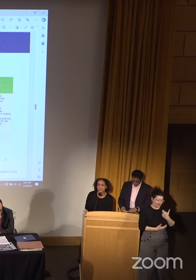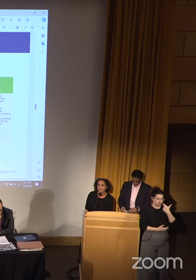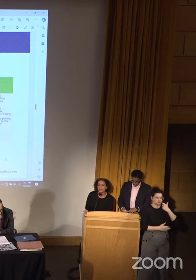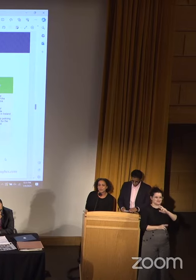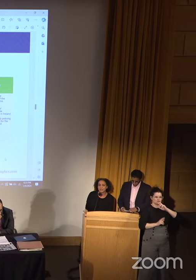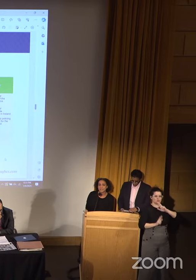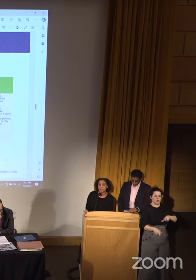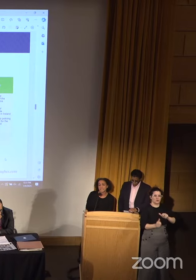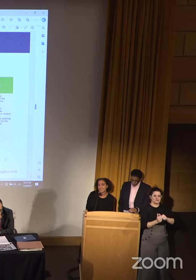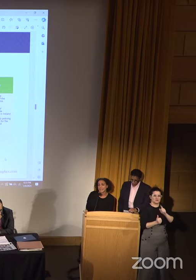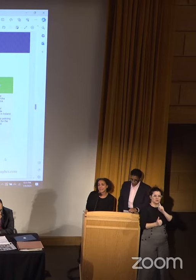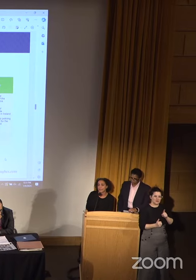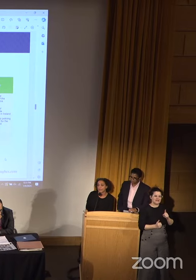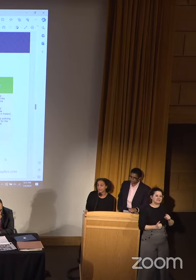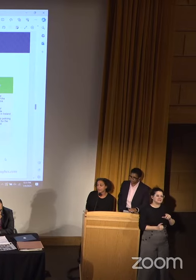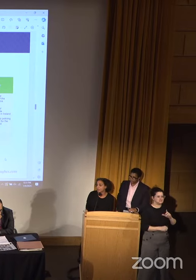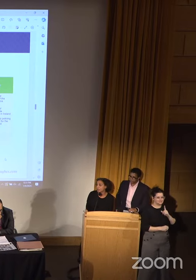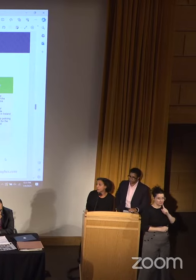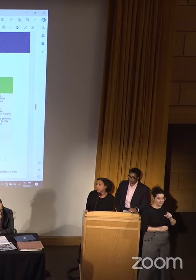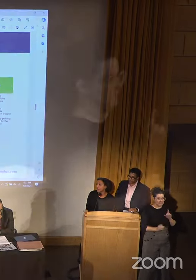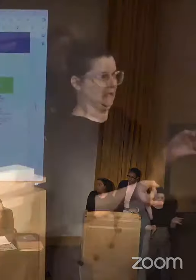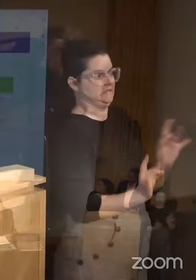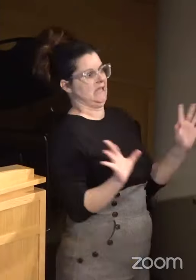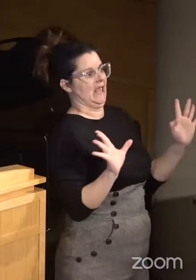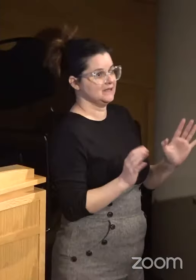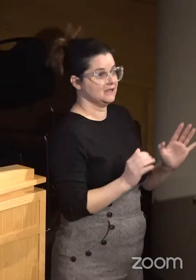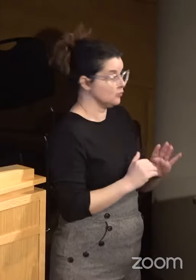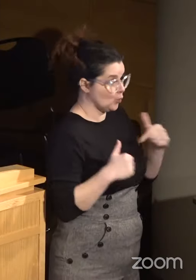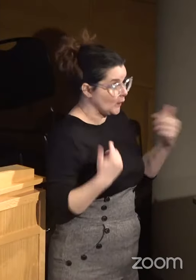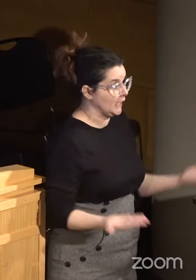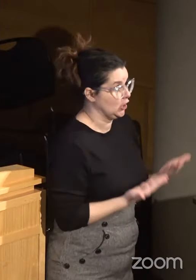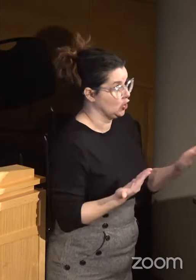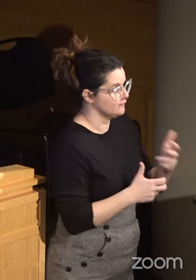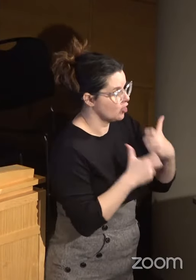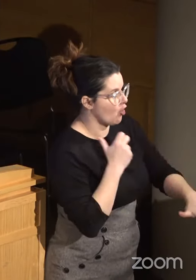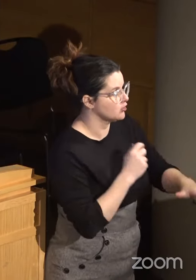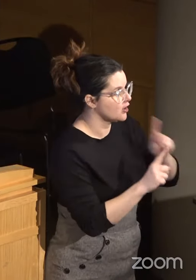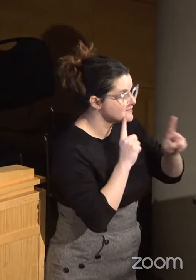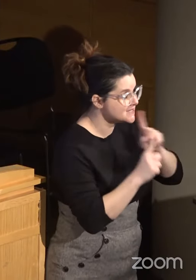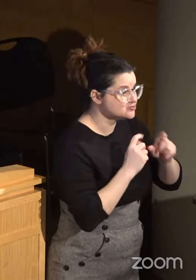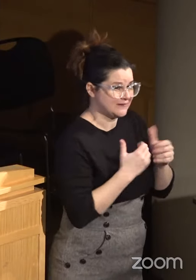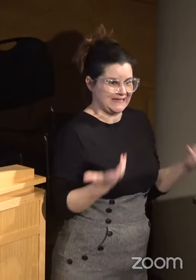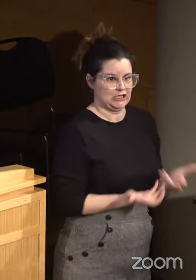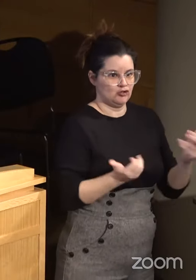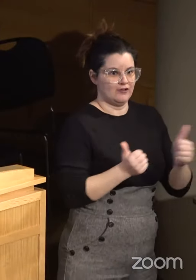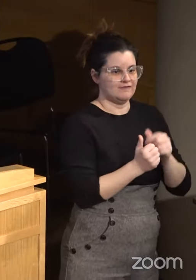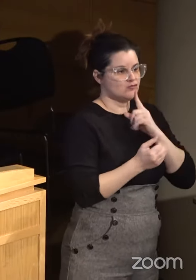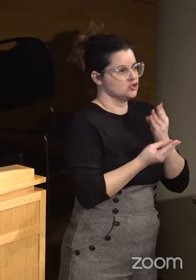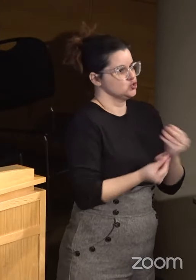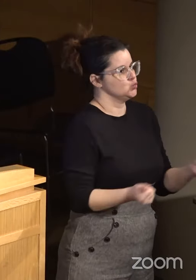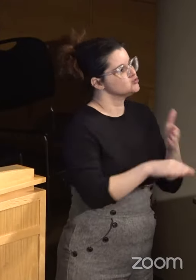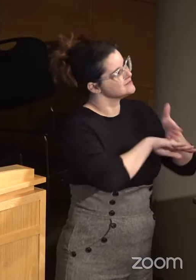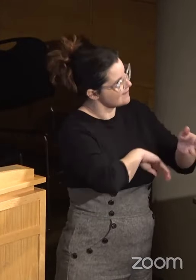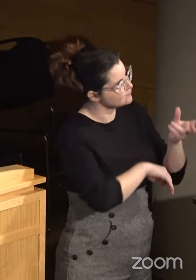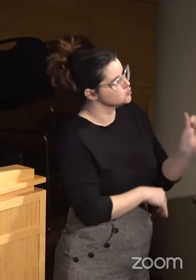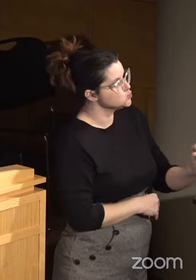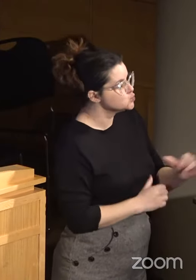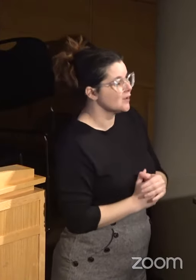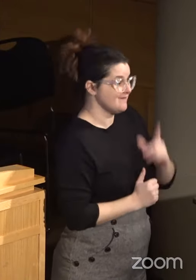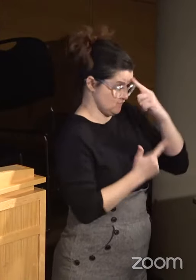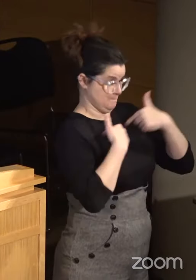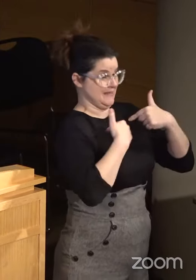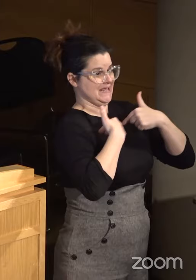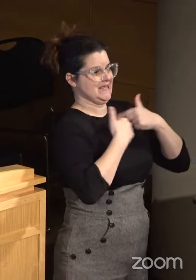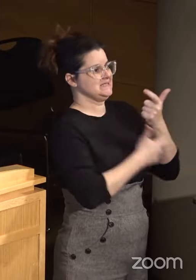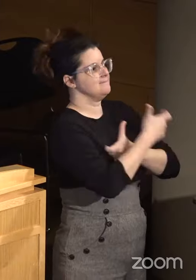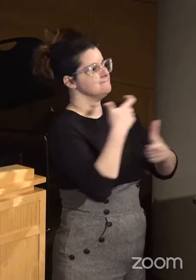reports was deemed scathing but we're here for it, we're here for the tough conversations and here for the remedies afterwards as well so for me